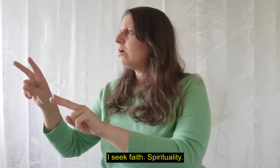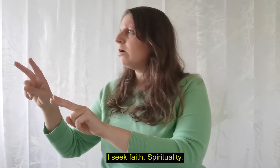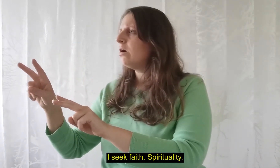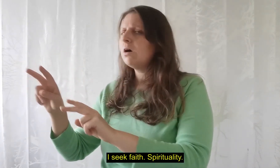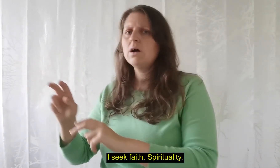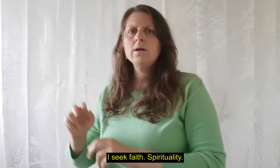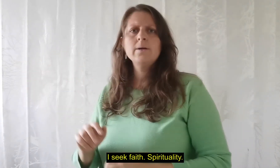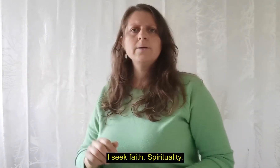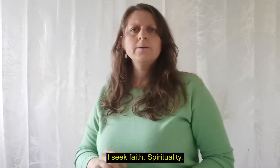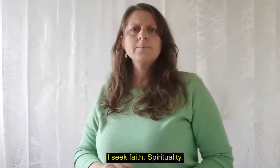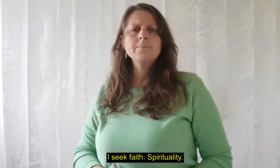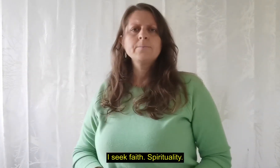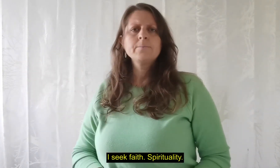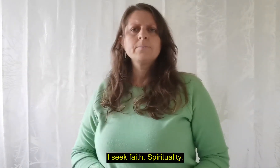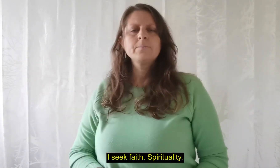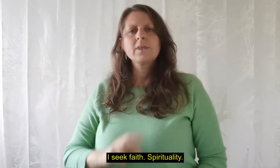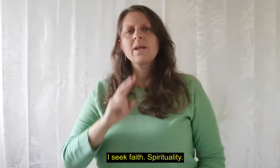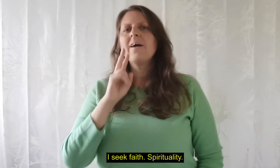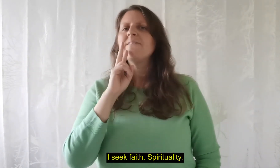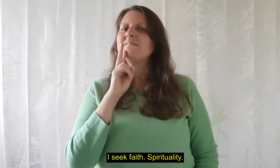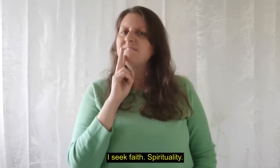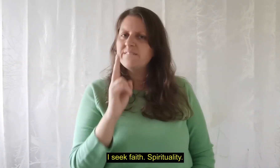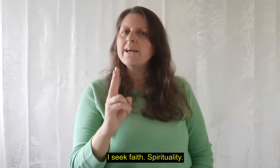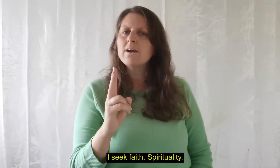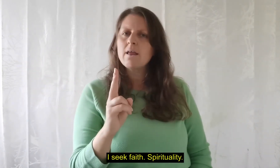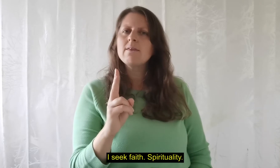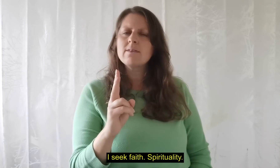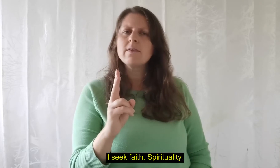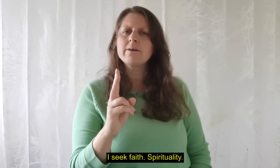I seek faith, spirituality